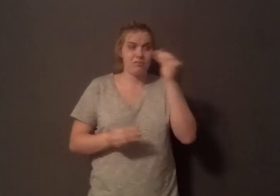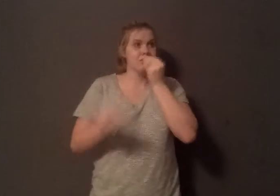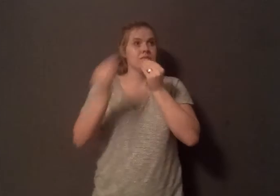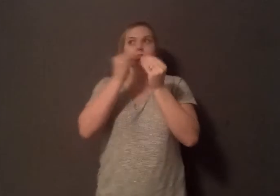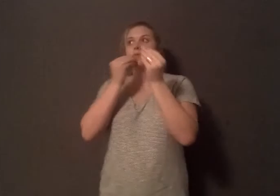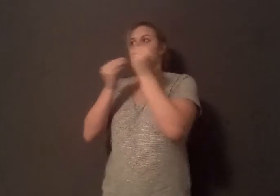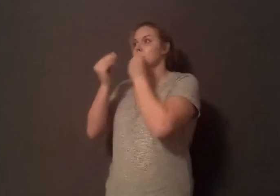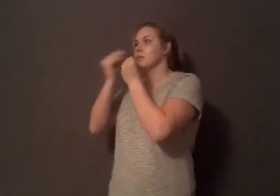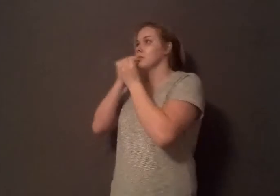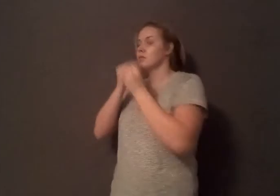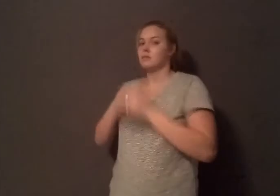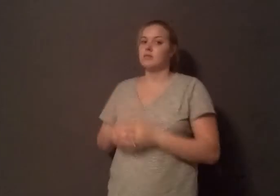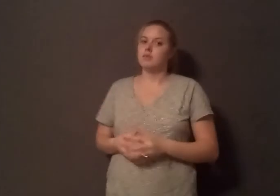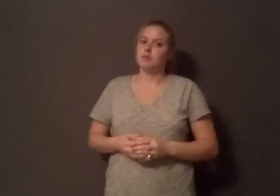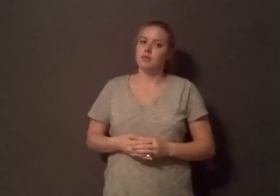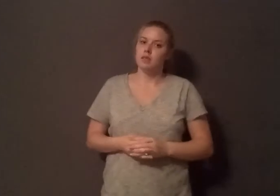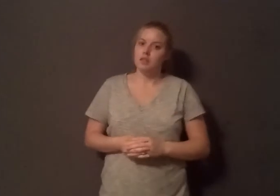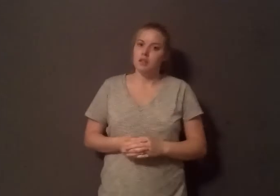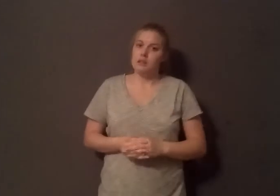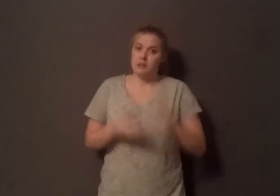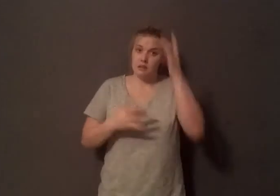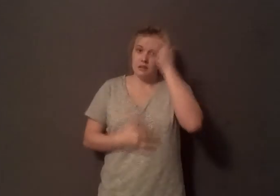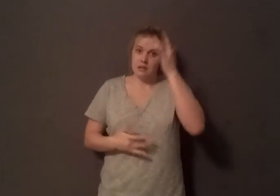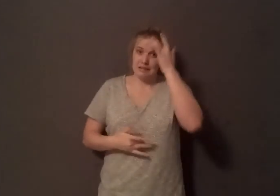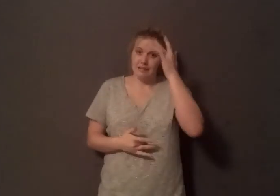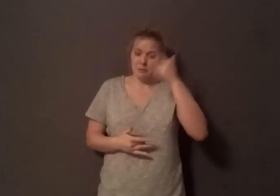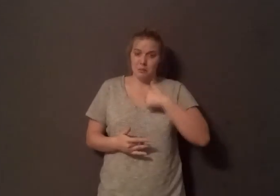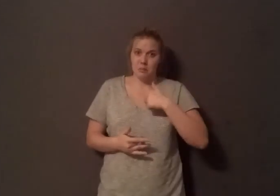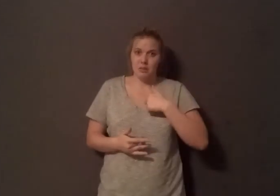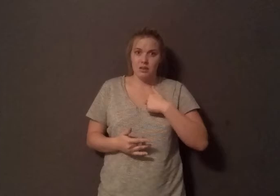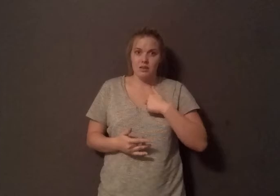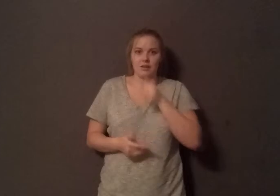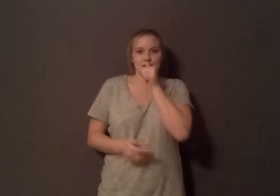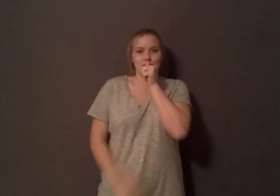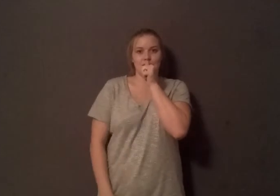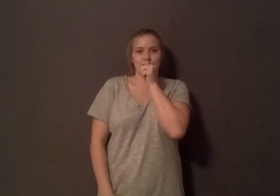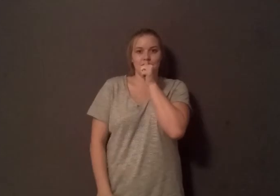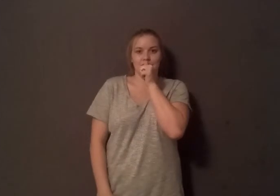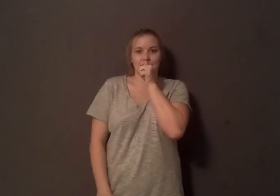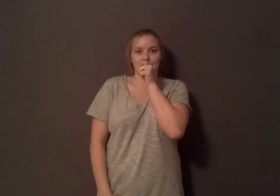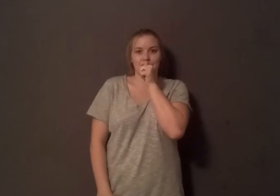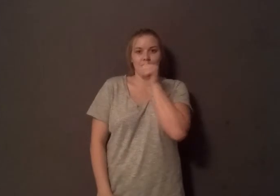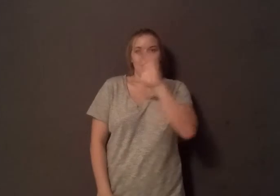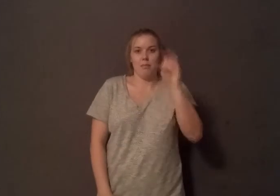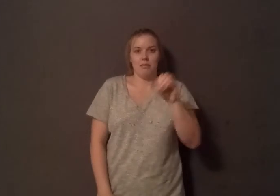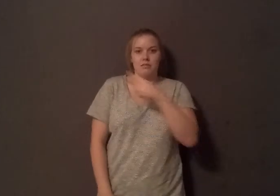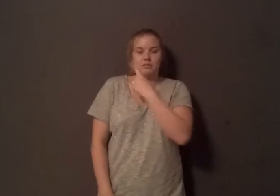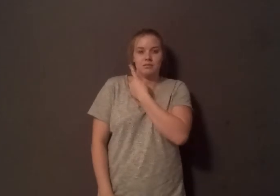something makes me and how bad it blutes the environment is a secret for a company. In the animal agriculture industry, as in the